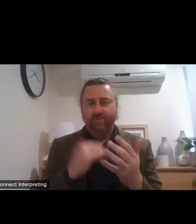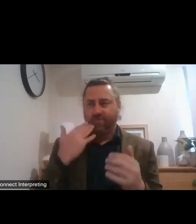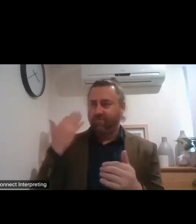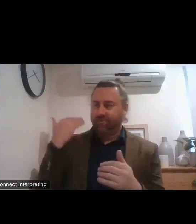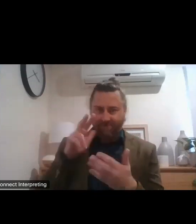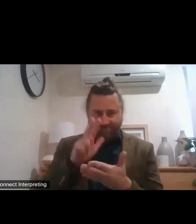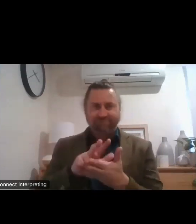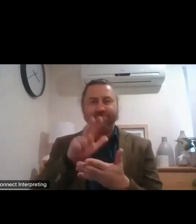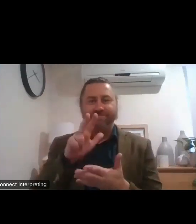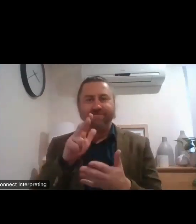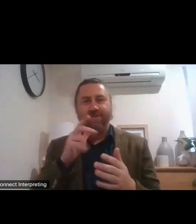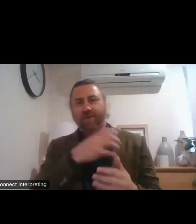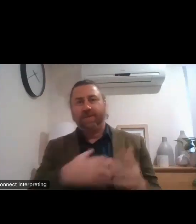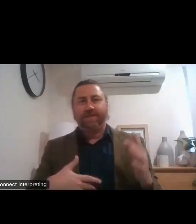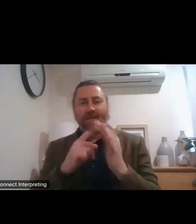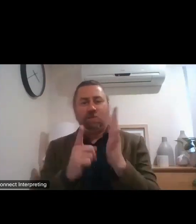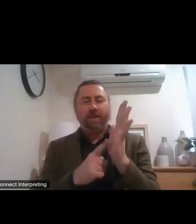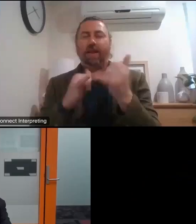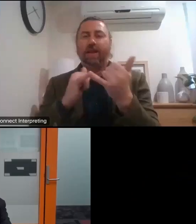over to you, Minister.